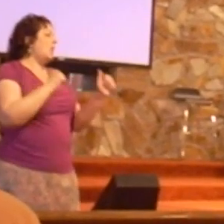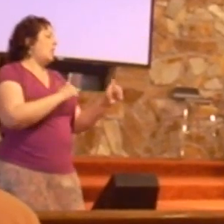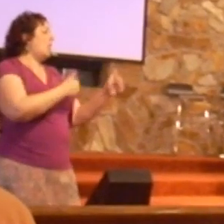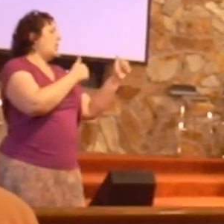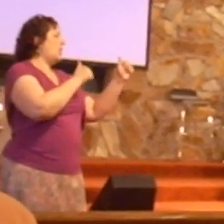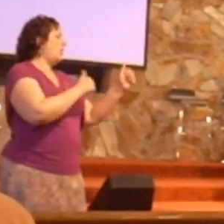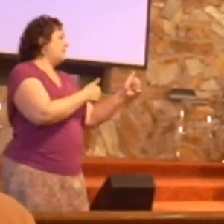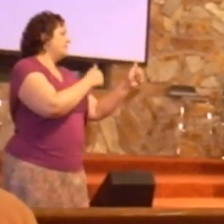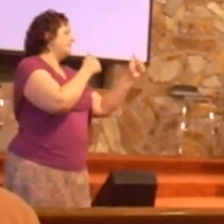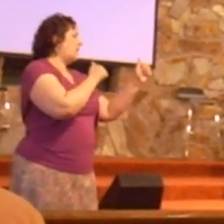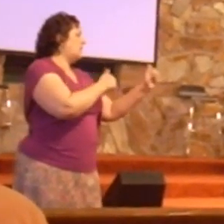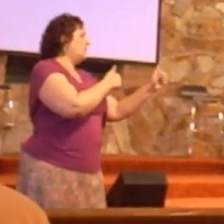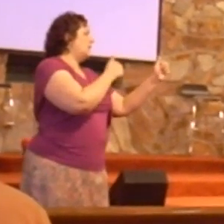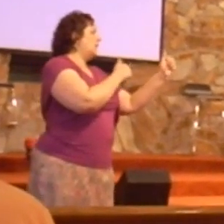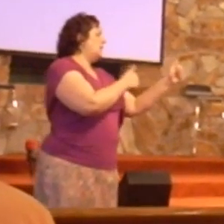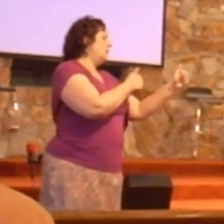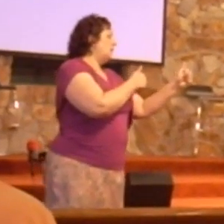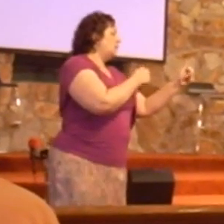idols.